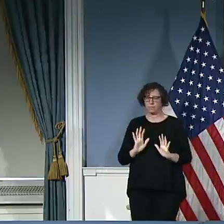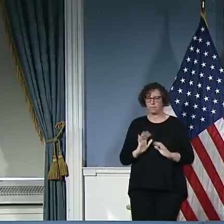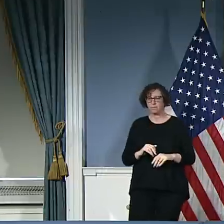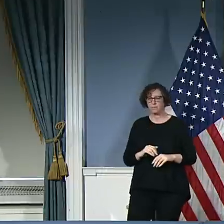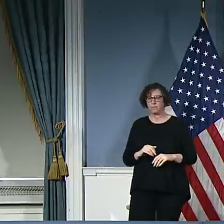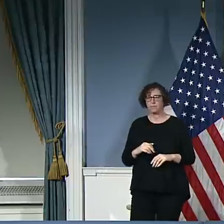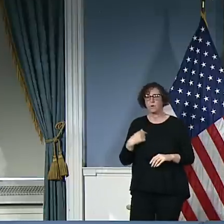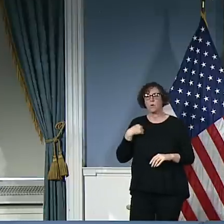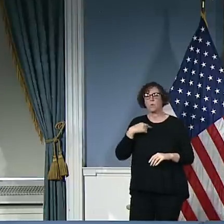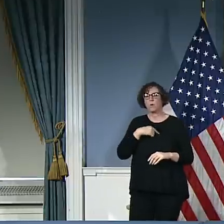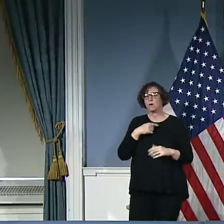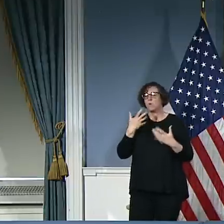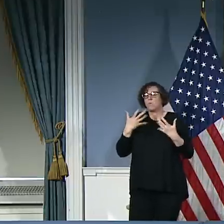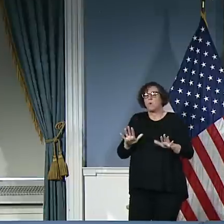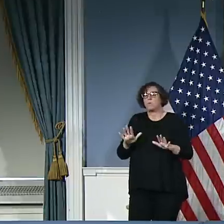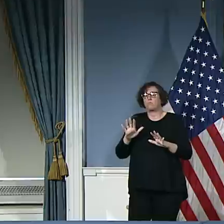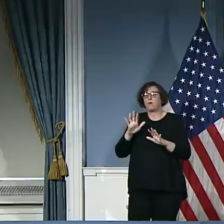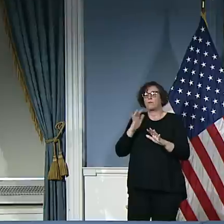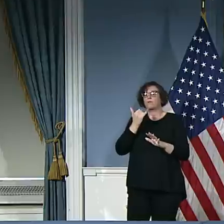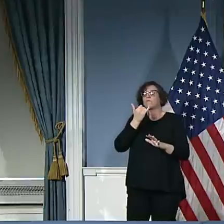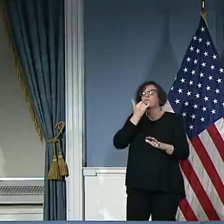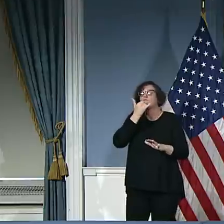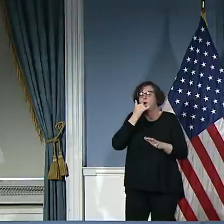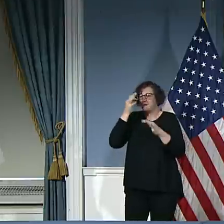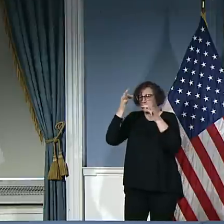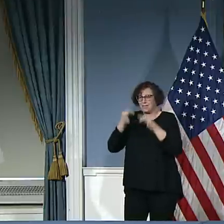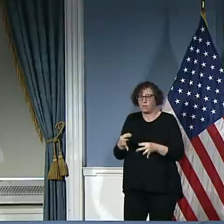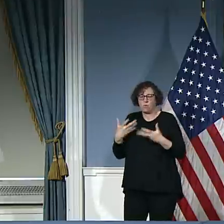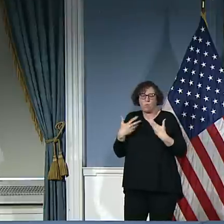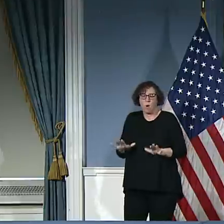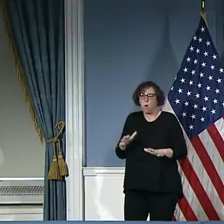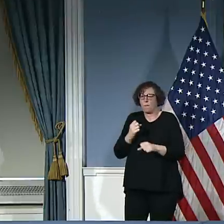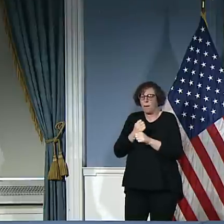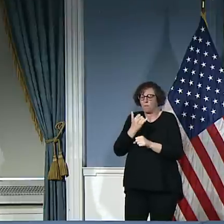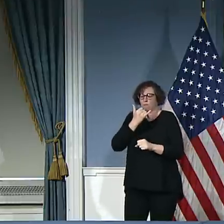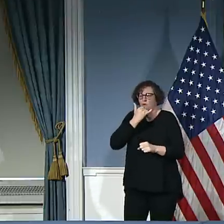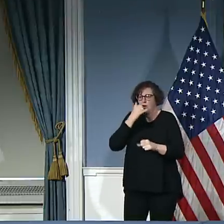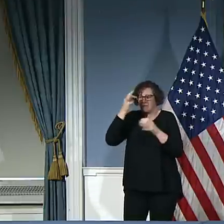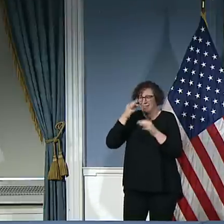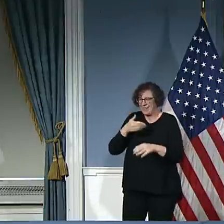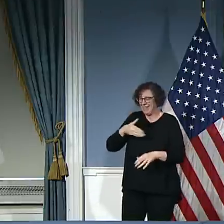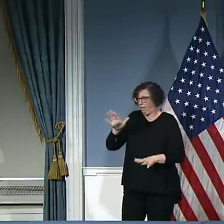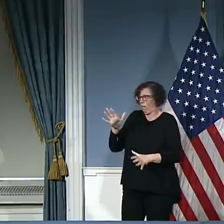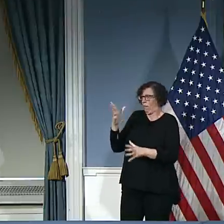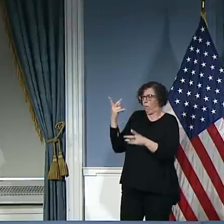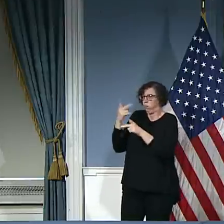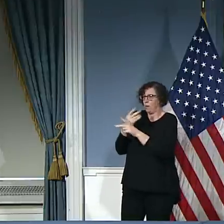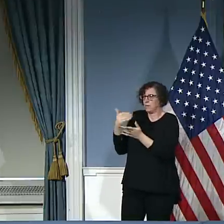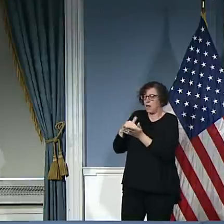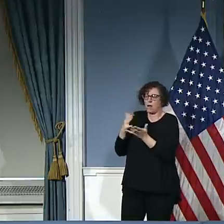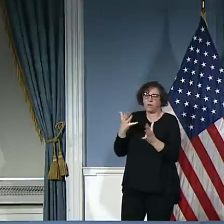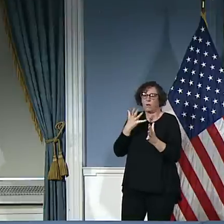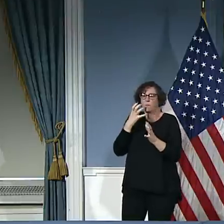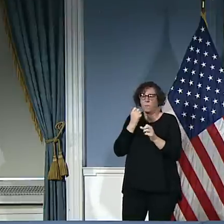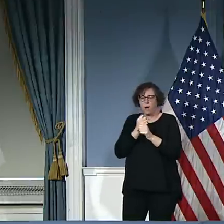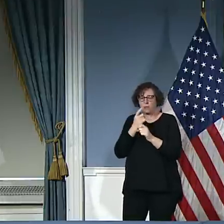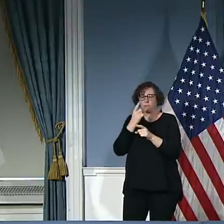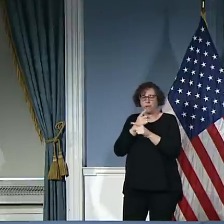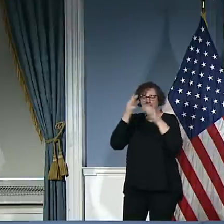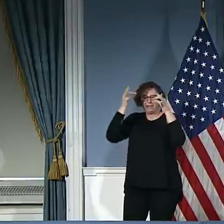It's a very difficult decision. We're trying to weigh all factors. I know that I've worked conversations with not only the mayor,